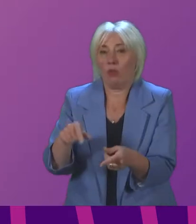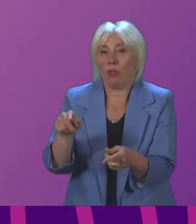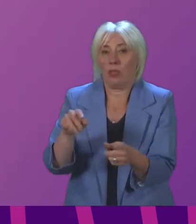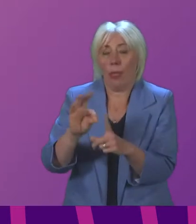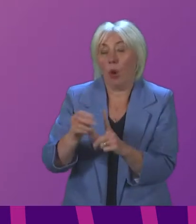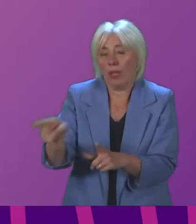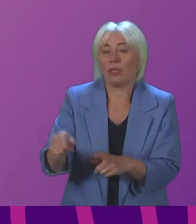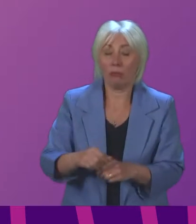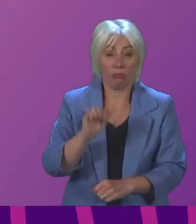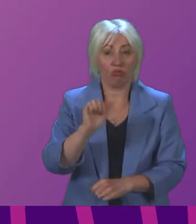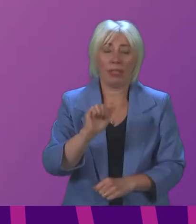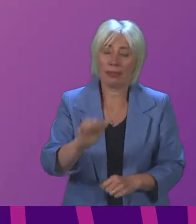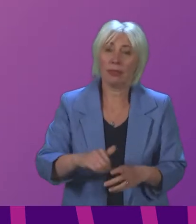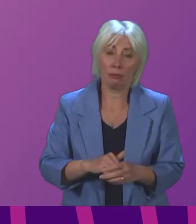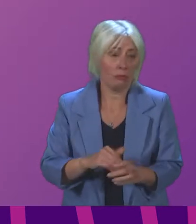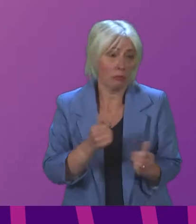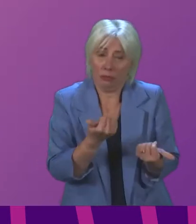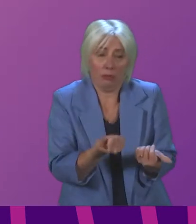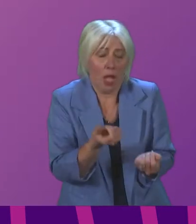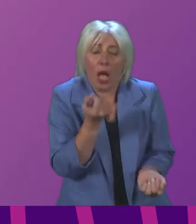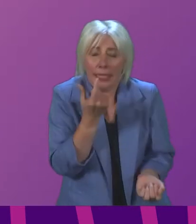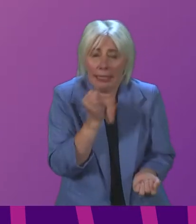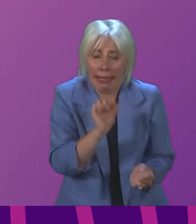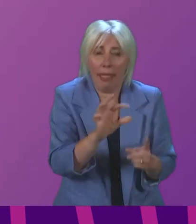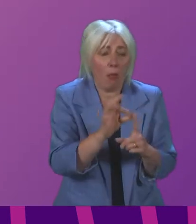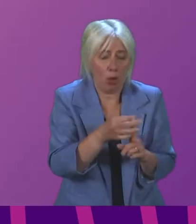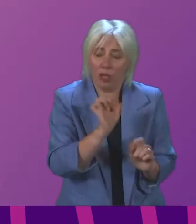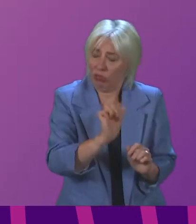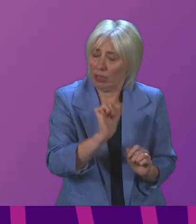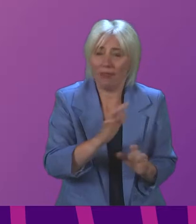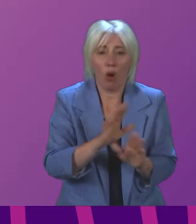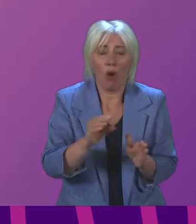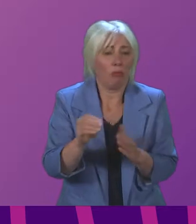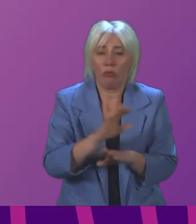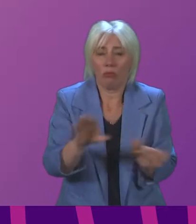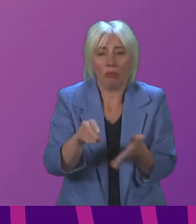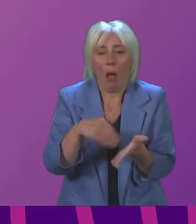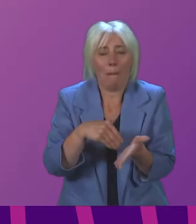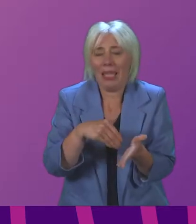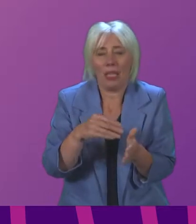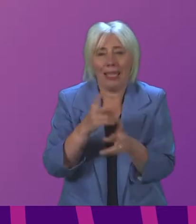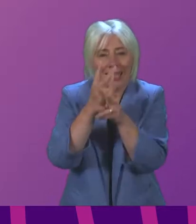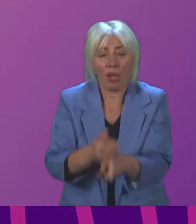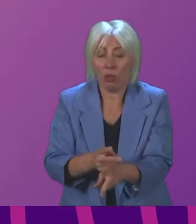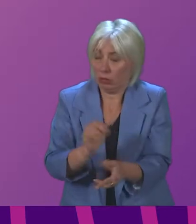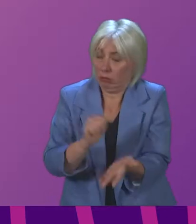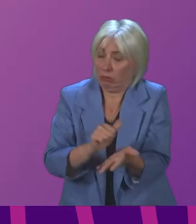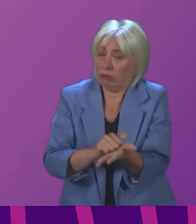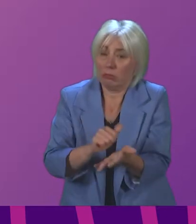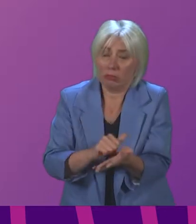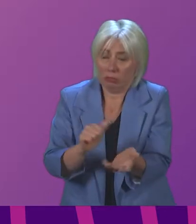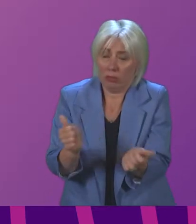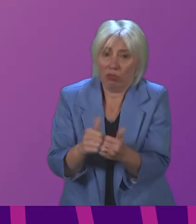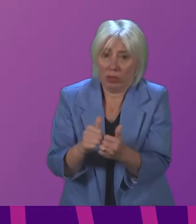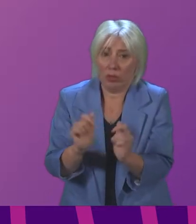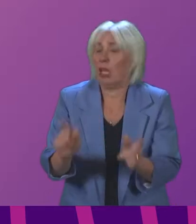that is an entirely reasonable and understandable point for unpaid carers to be made in that respect I am certain